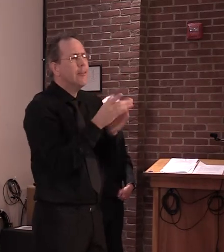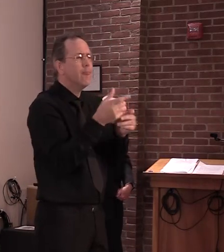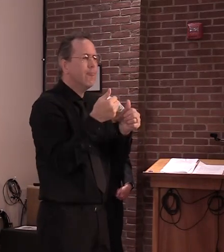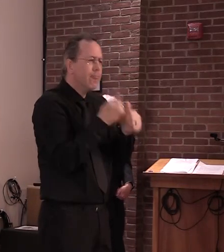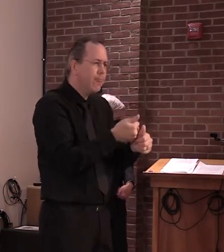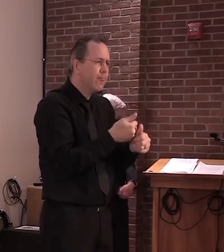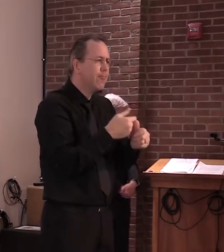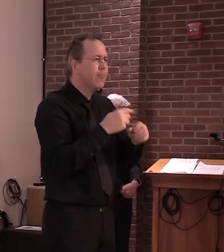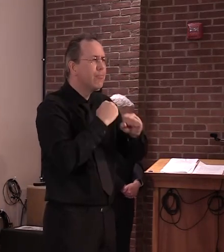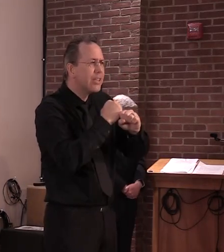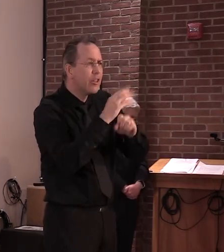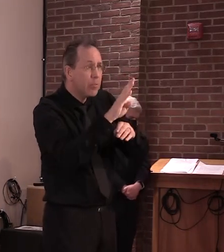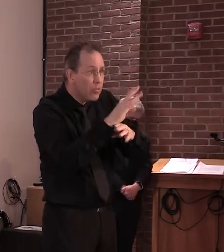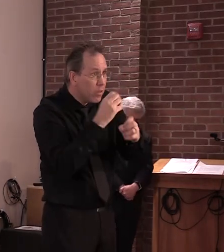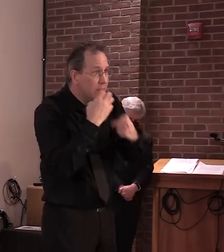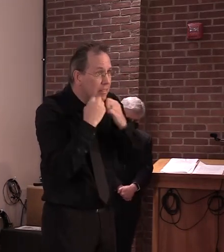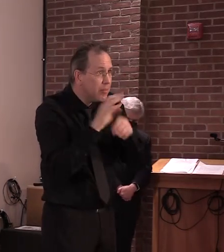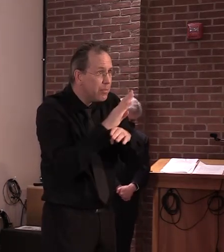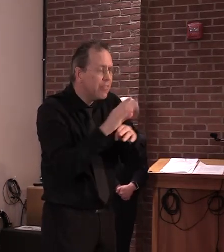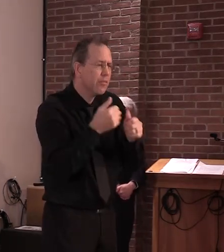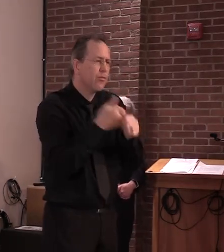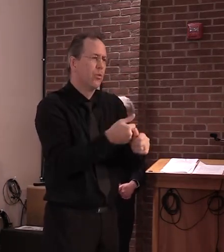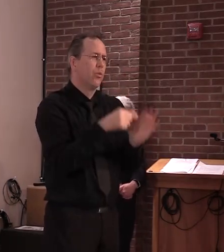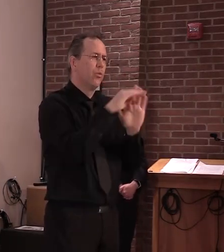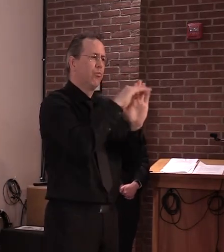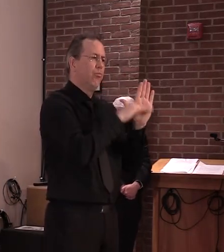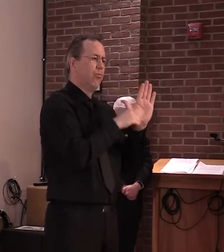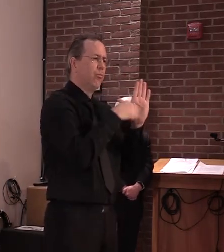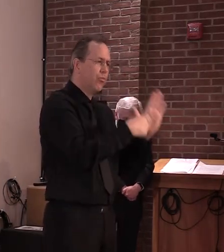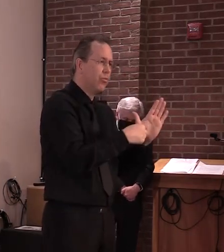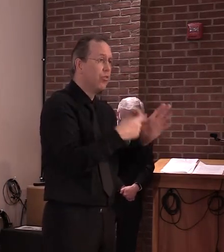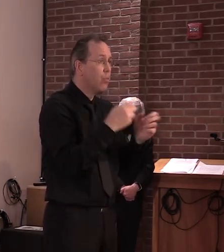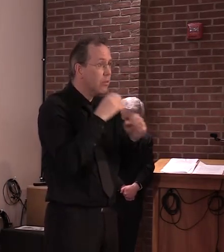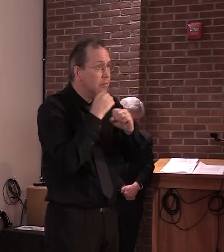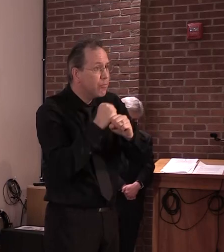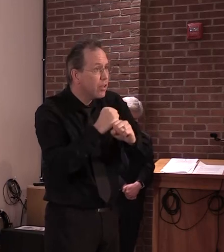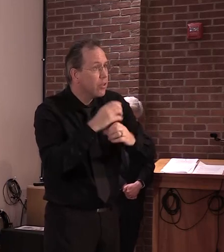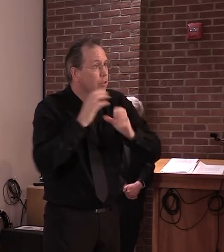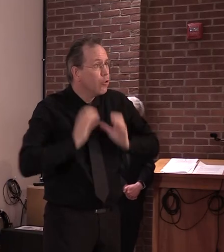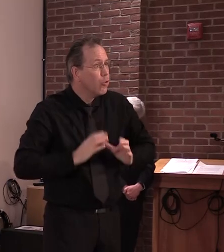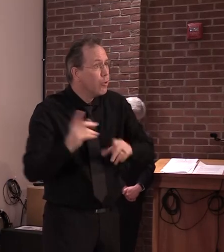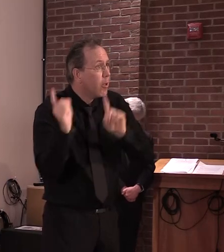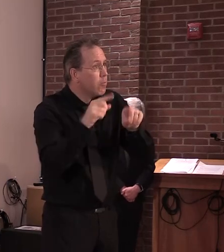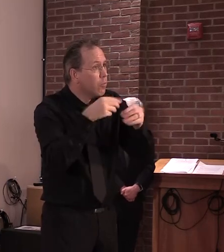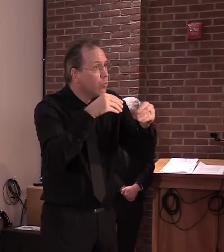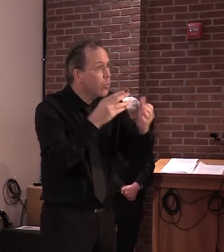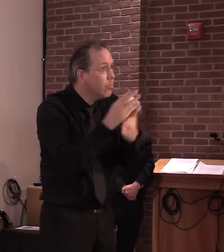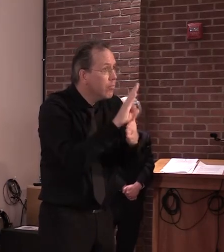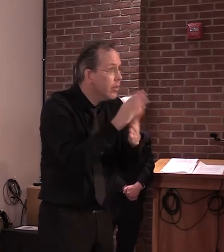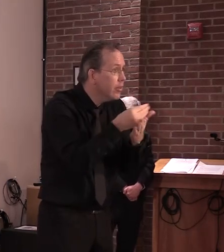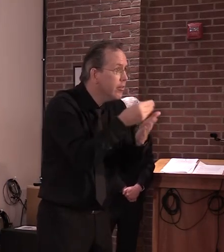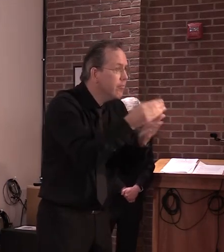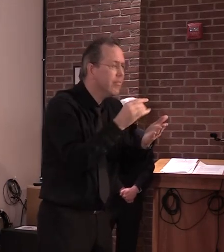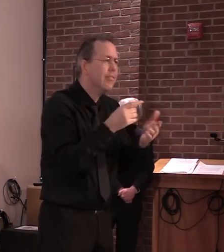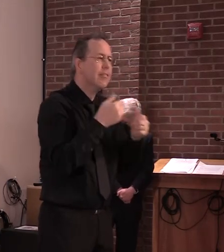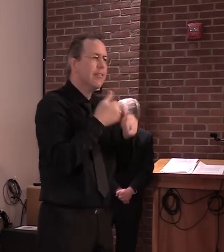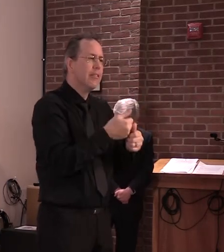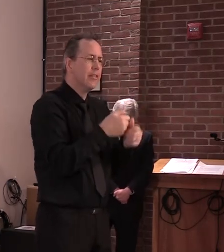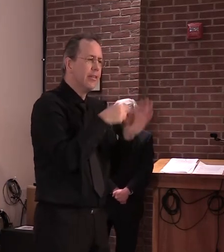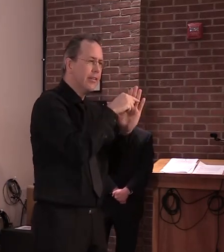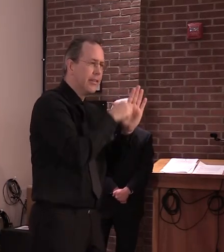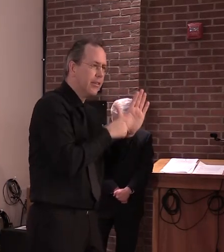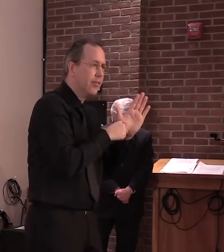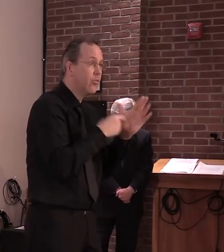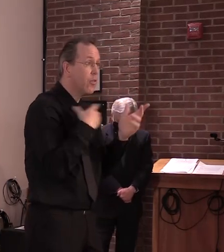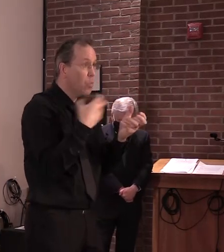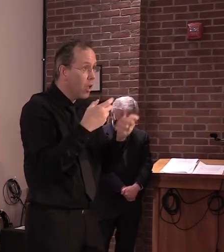customers that come through the doors. So we want to make sure that they adhere to the plan that they put in place. We've asked them for this and they've done